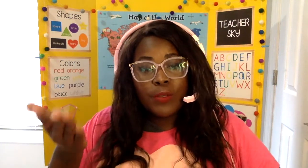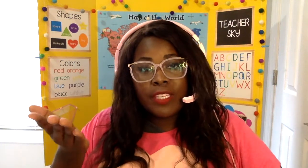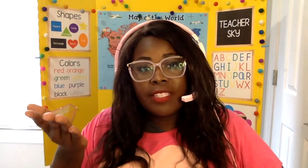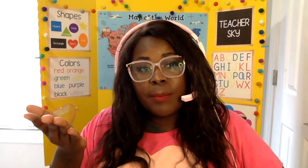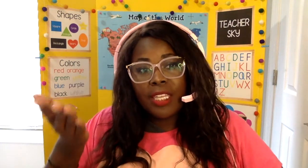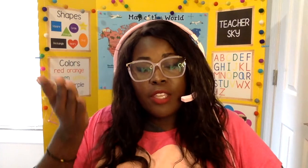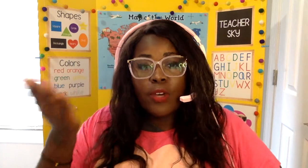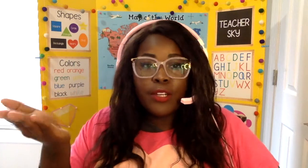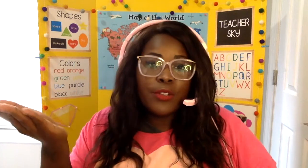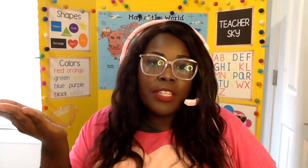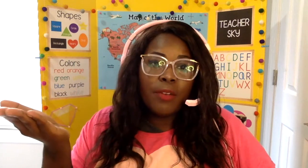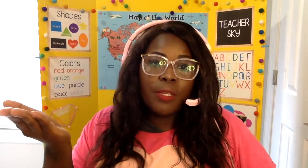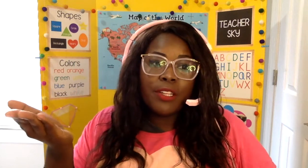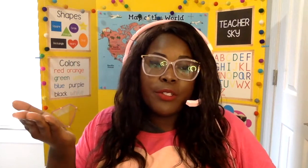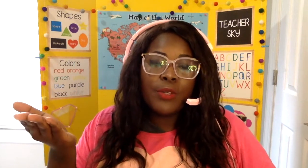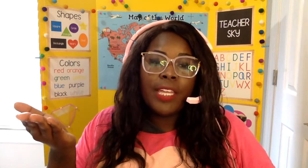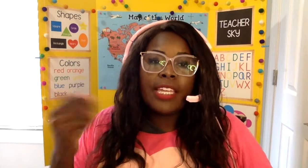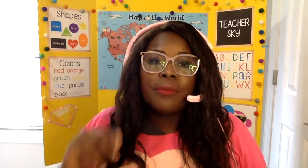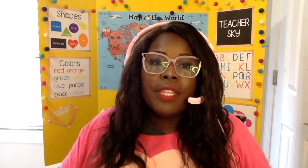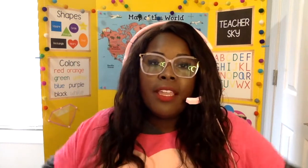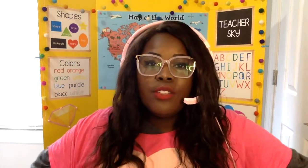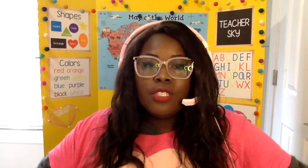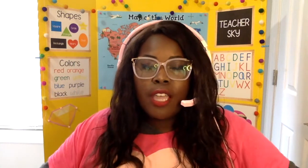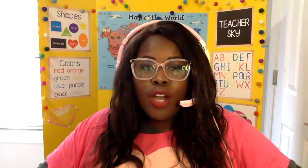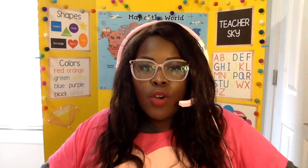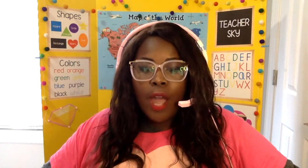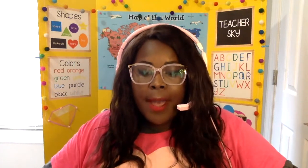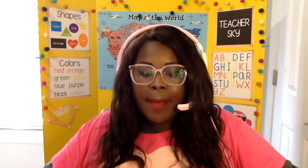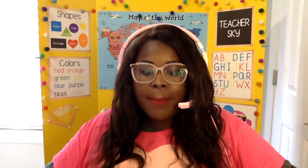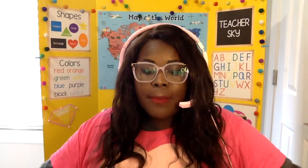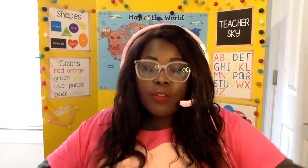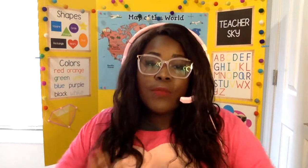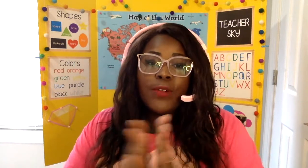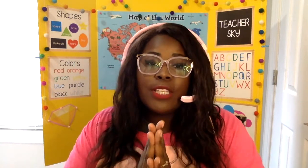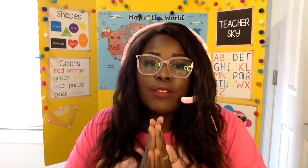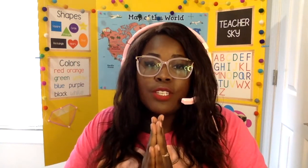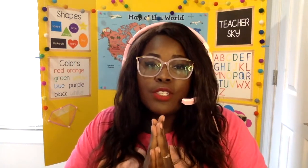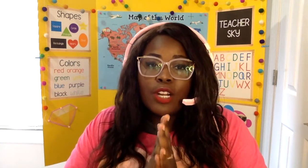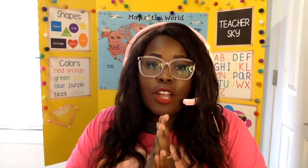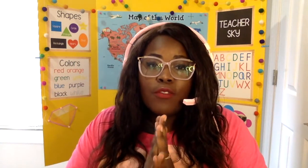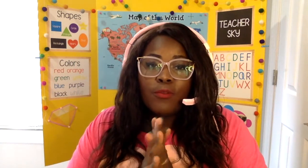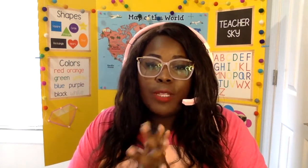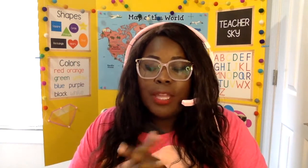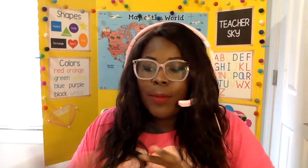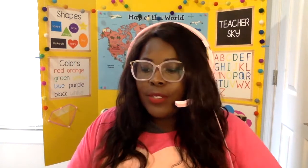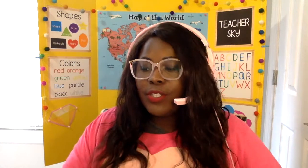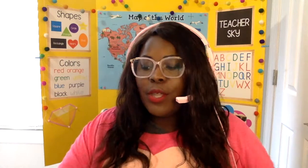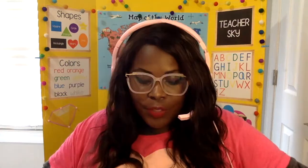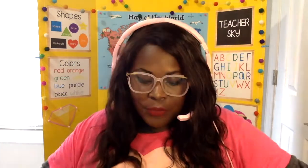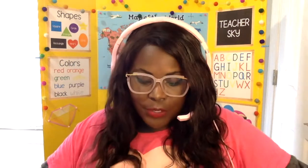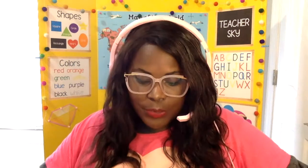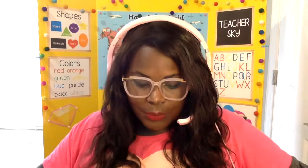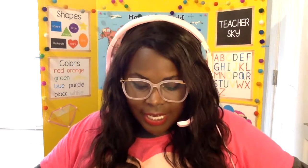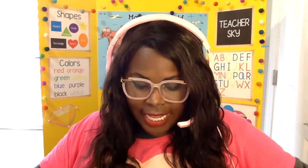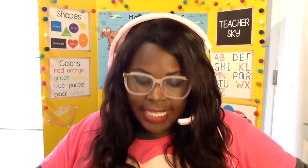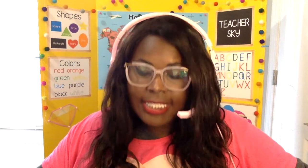you see something you'll understand what they're doing so first I'll just start off with numbers the first one is